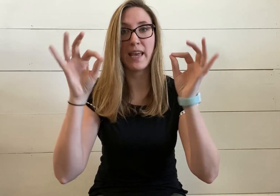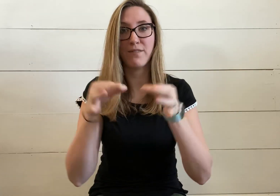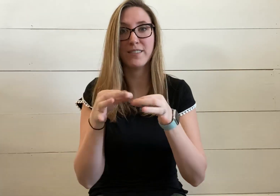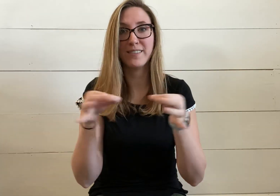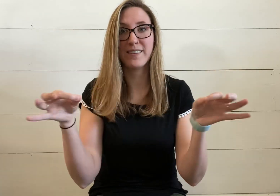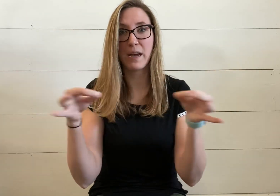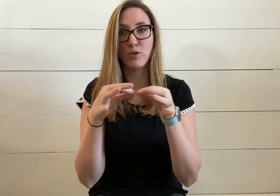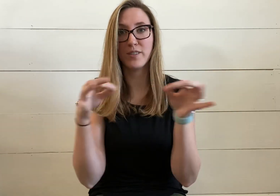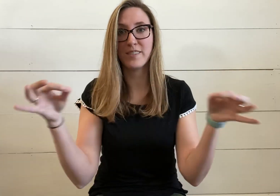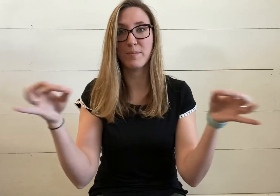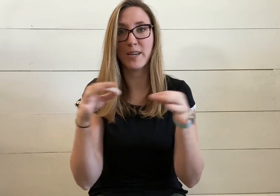Fs, captions, subtitles.